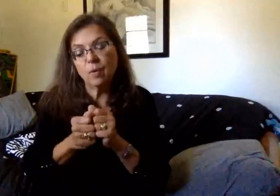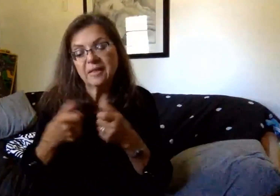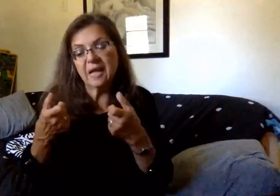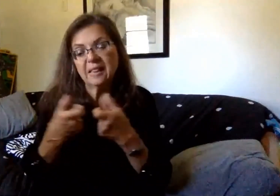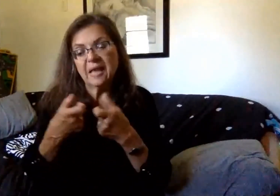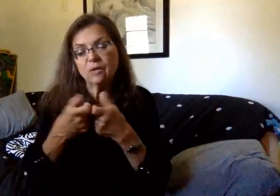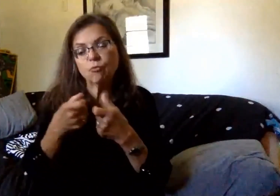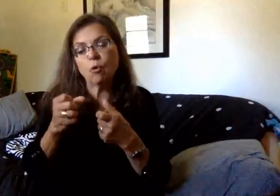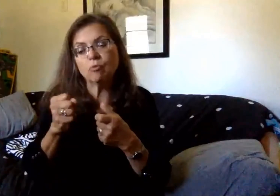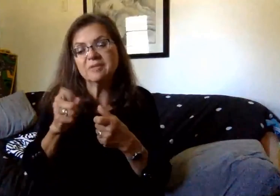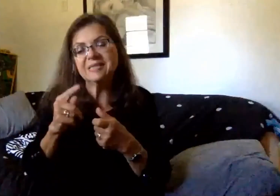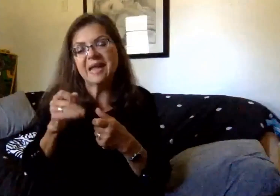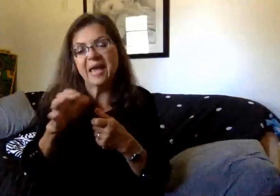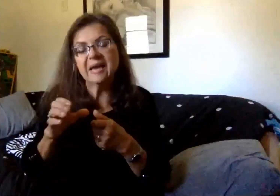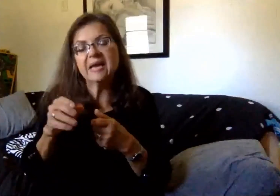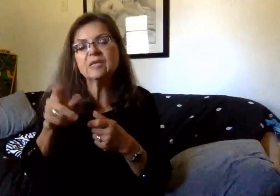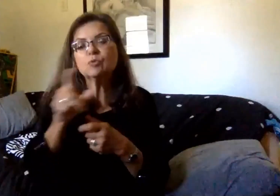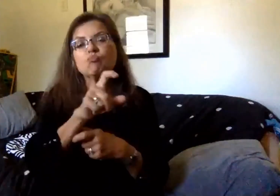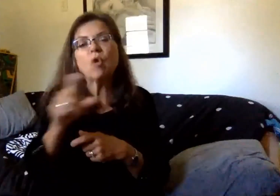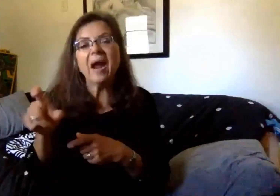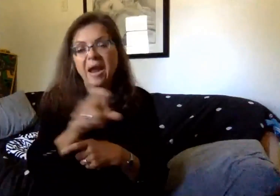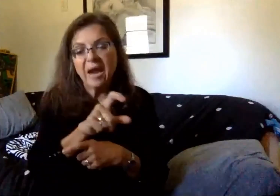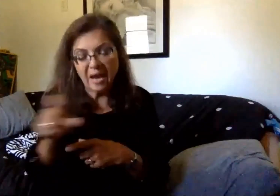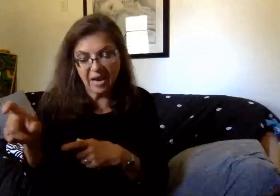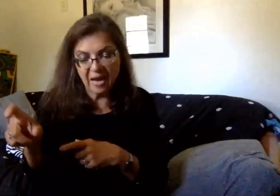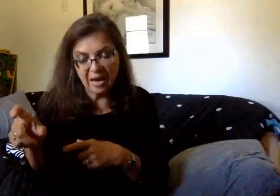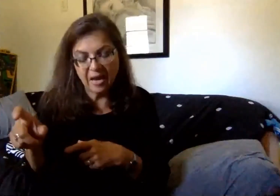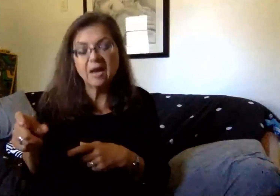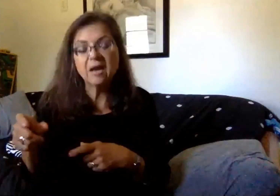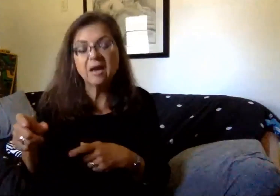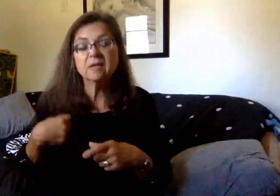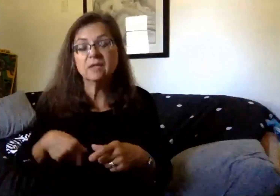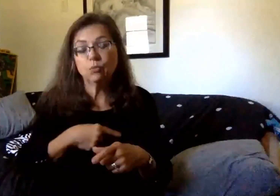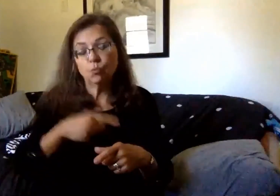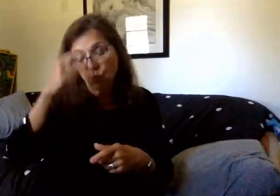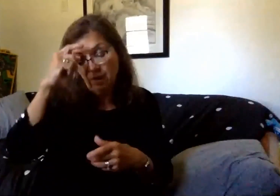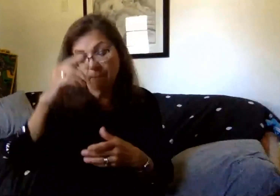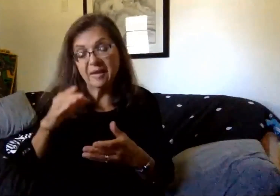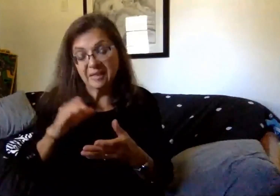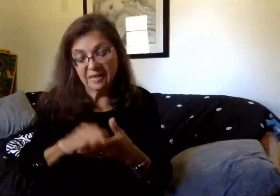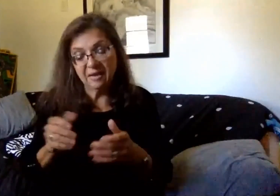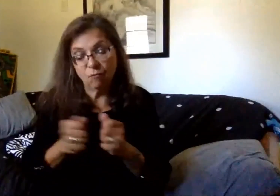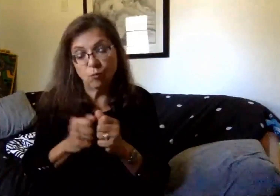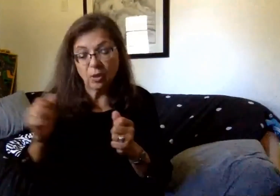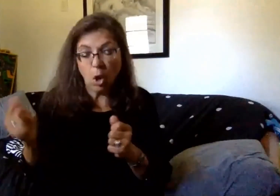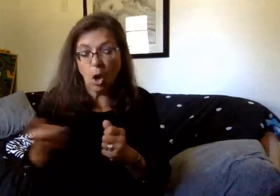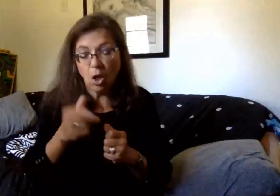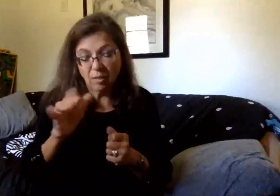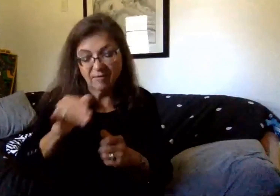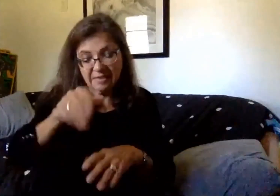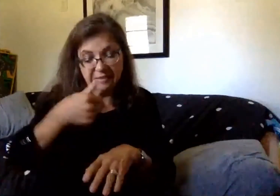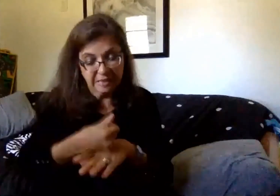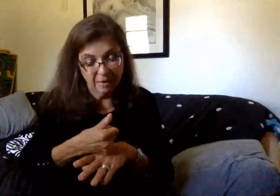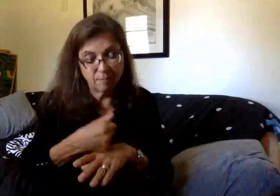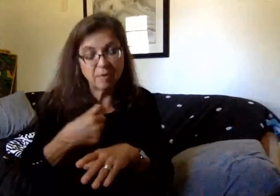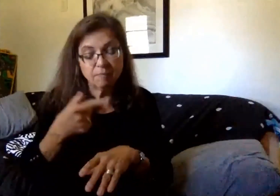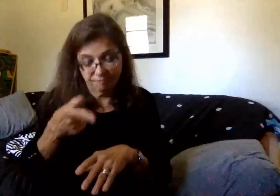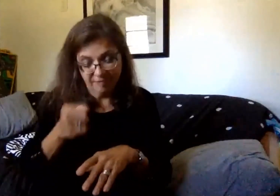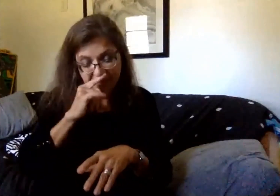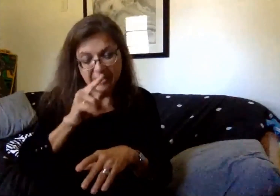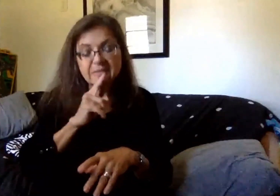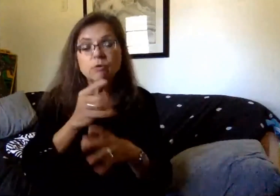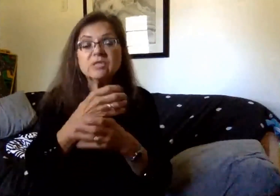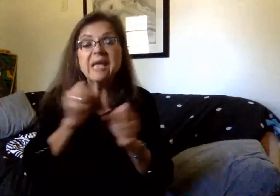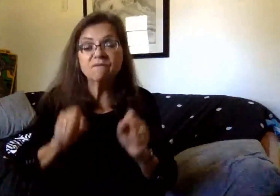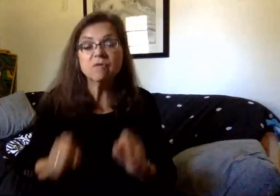twice a week. So we believe the cleaning protocols that we have in place will keep students safe. Thank you